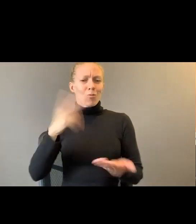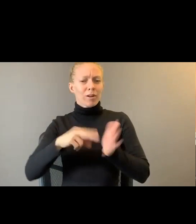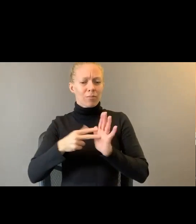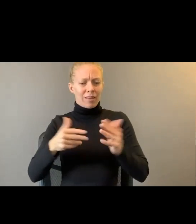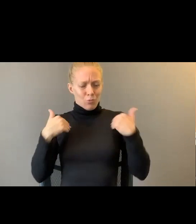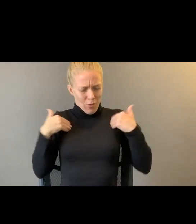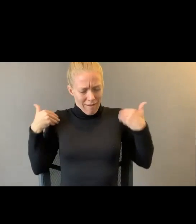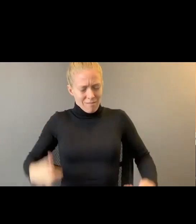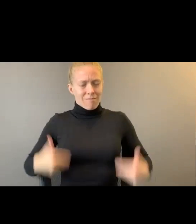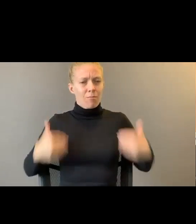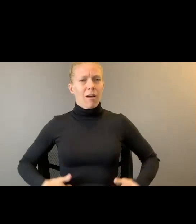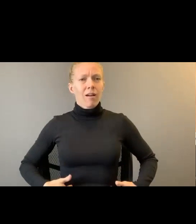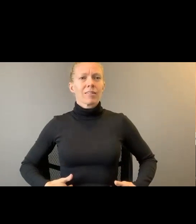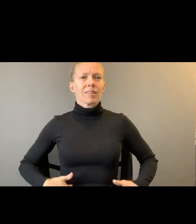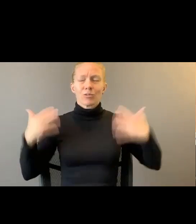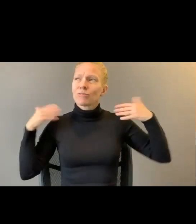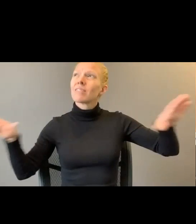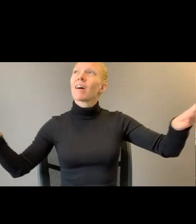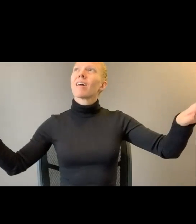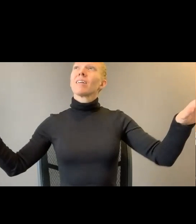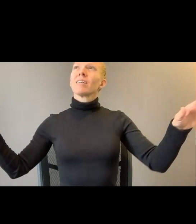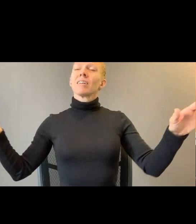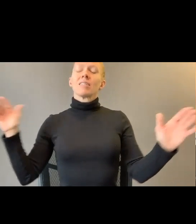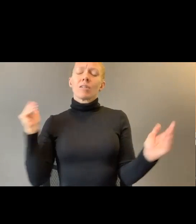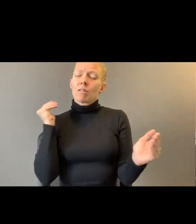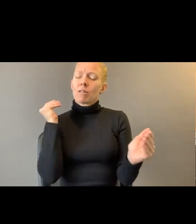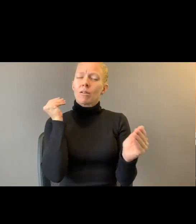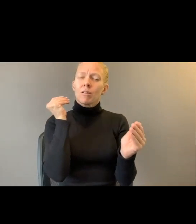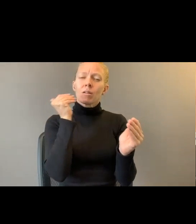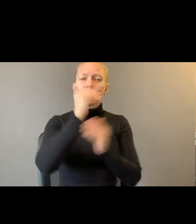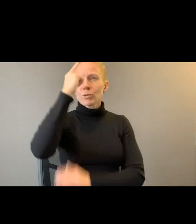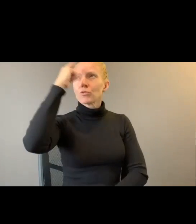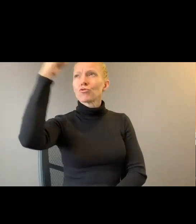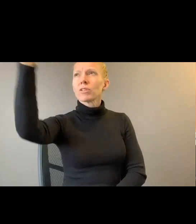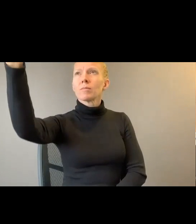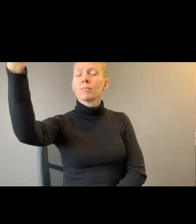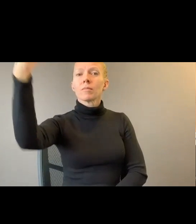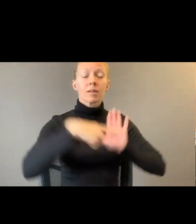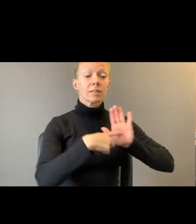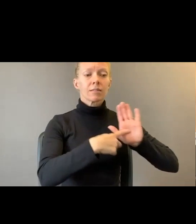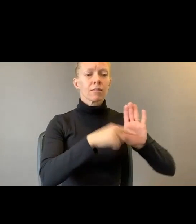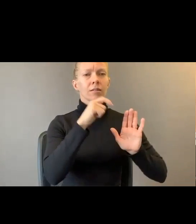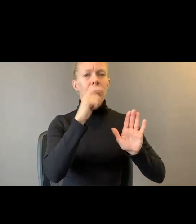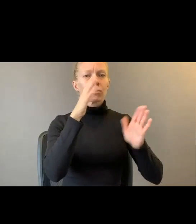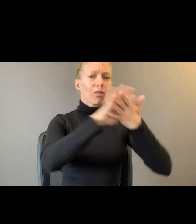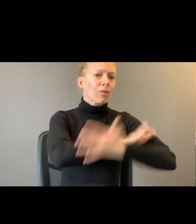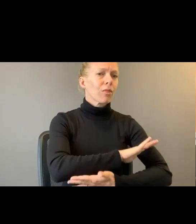Almost a dream. A sign you're not supposed to notice. A path. Who can I be? Blame